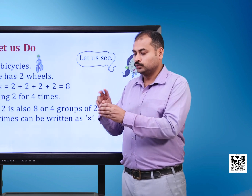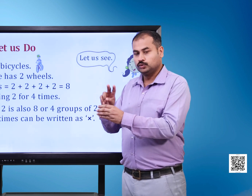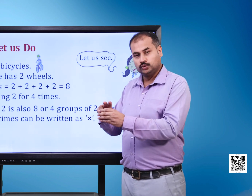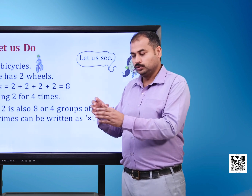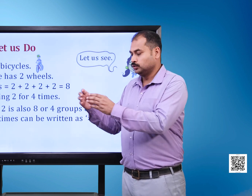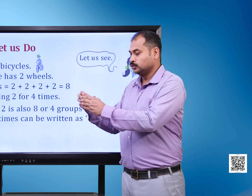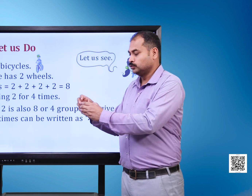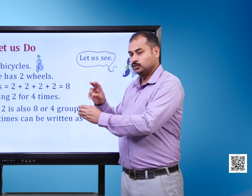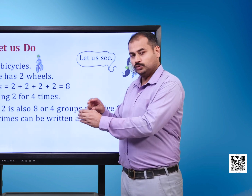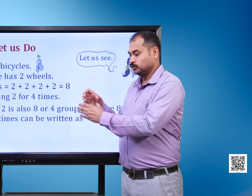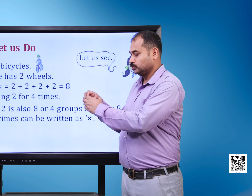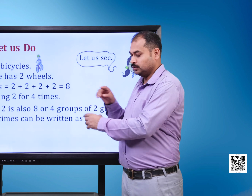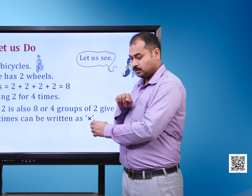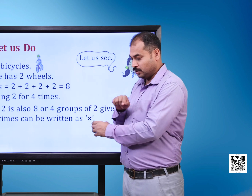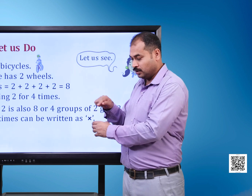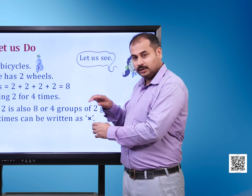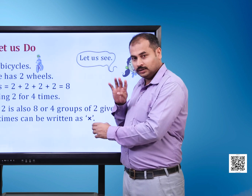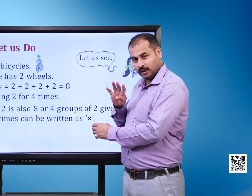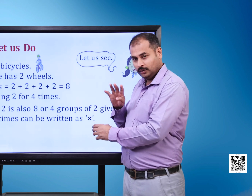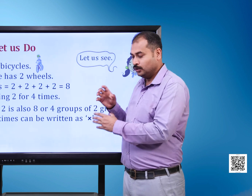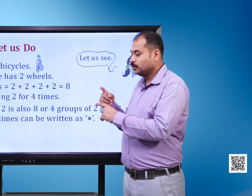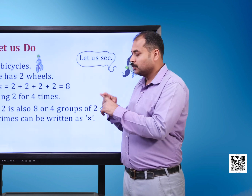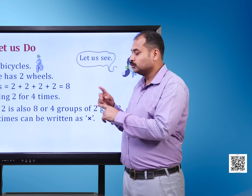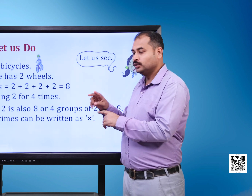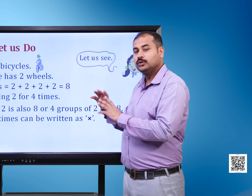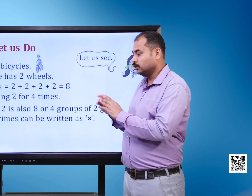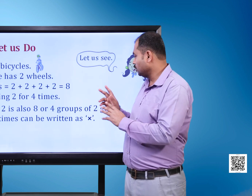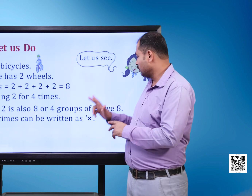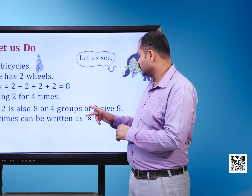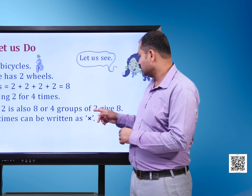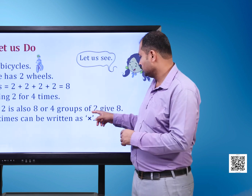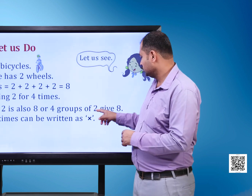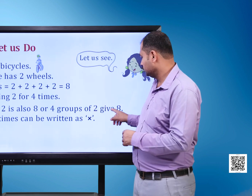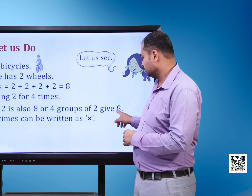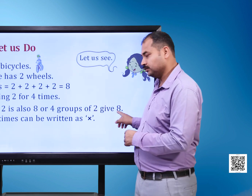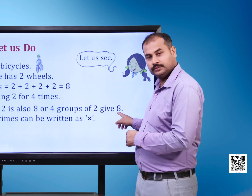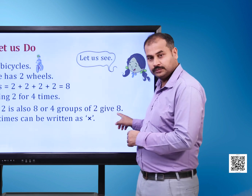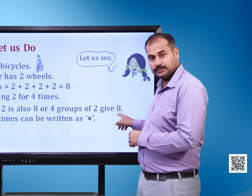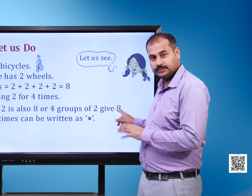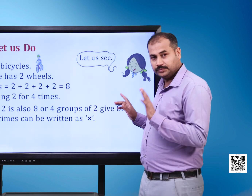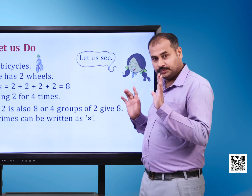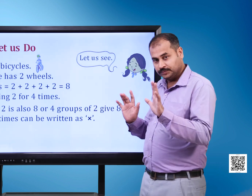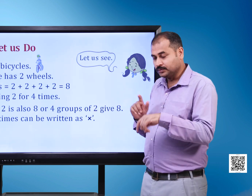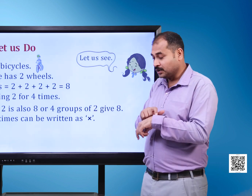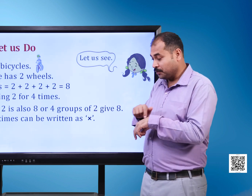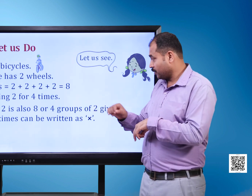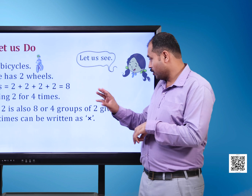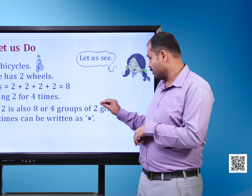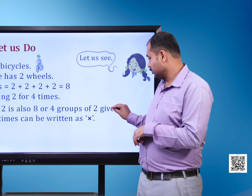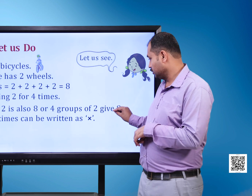times can be written as x which is a sign of multiplication and that means into. So 4 into 2